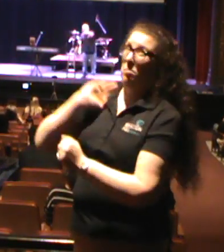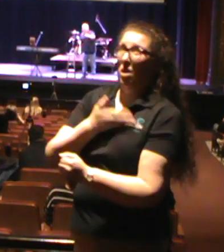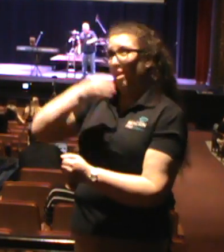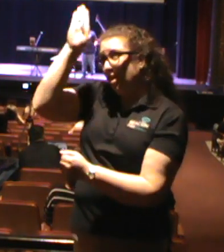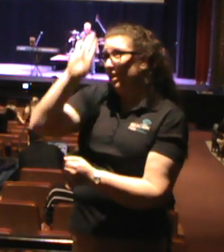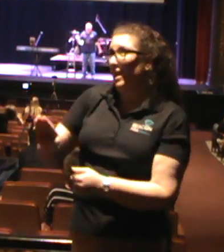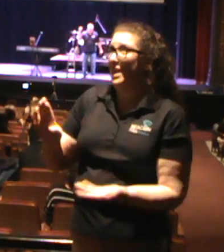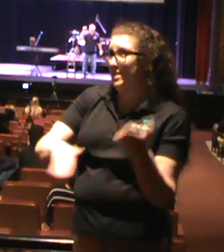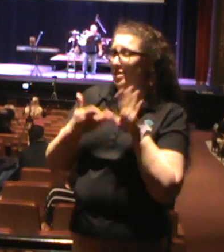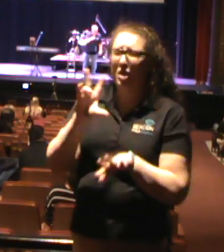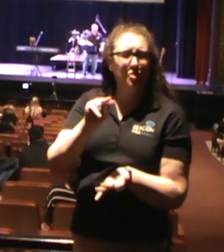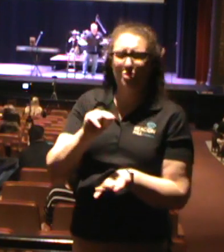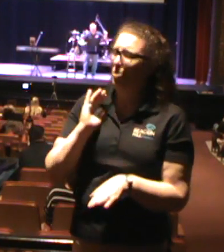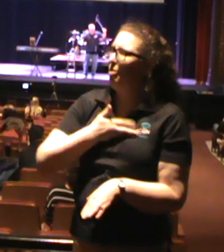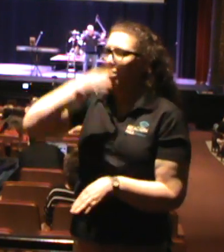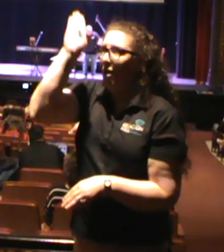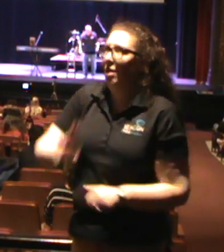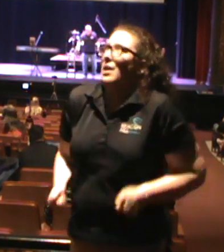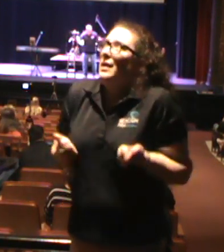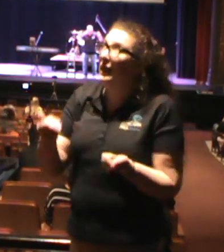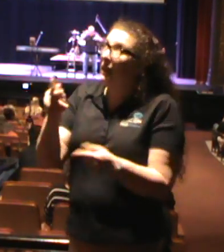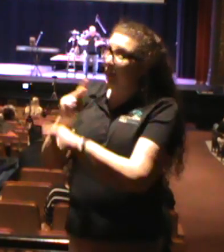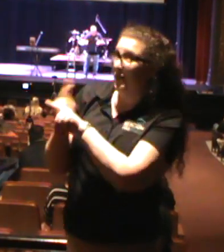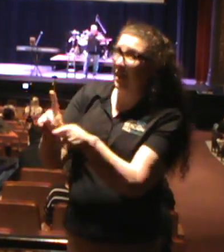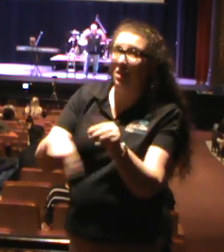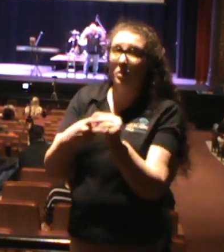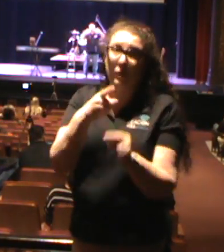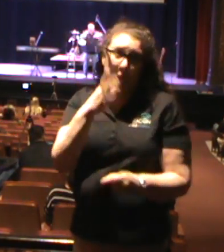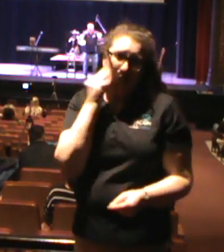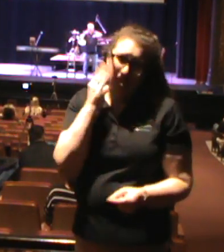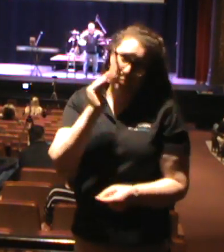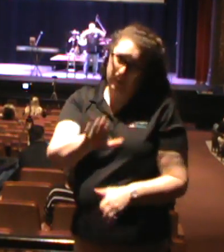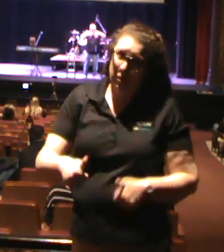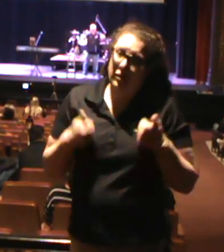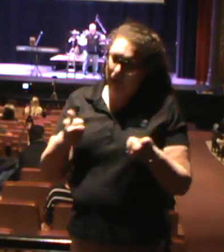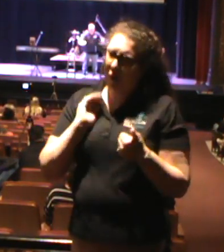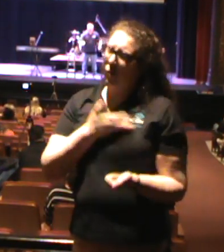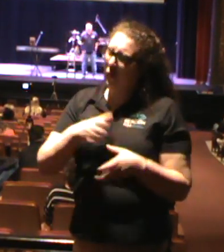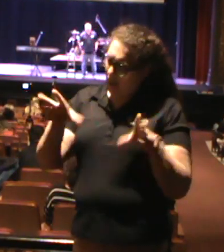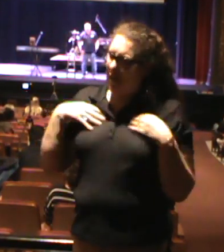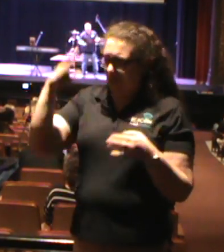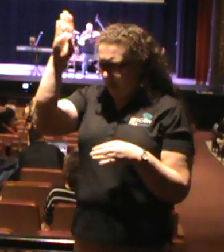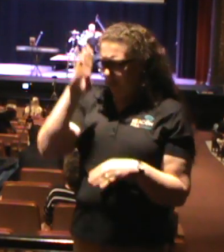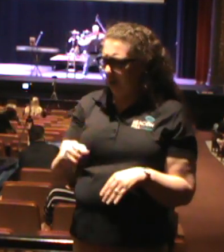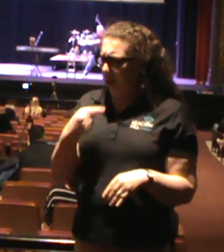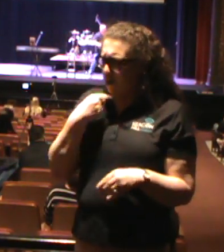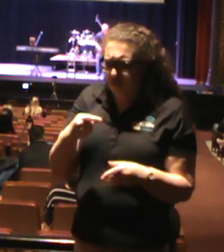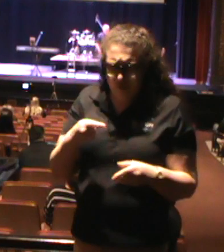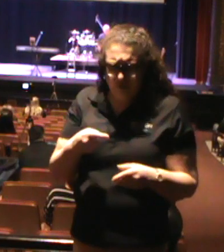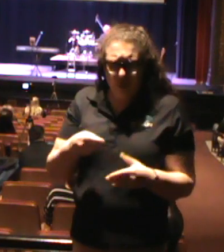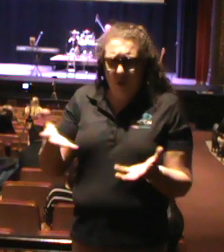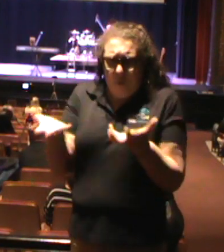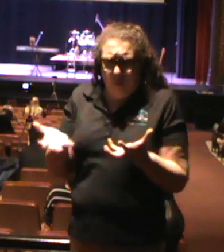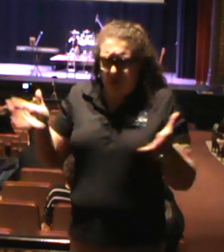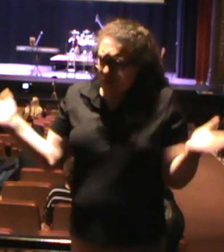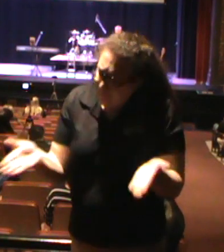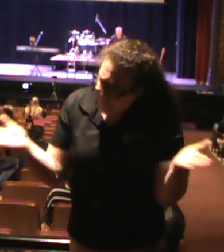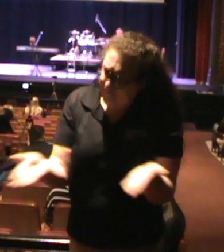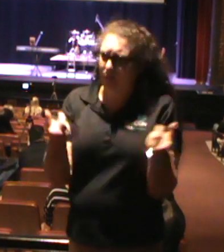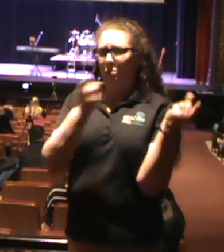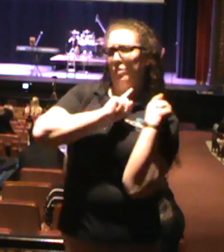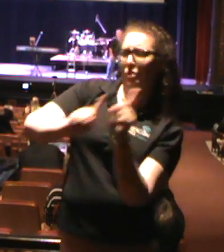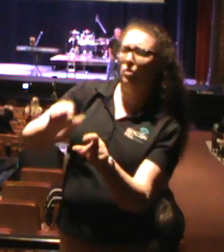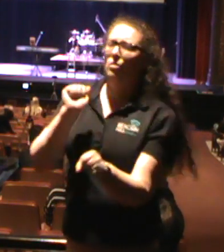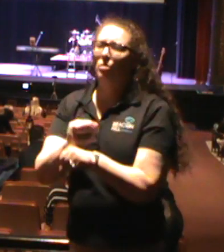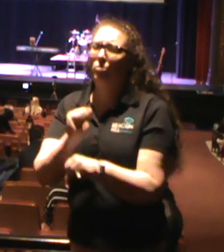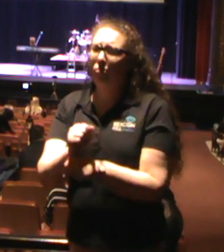We have a God who cares about what you're going through in your life. We have a God who said, and that should be encouraging for you today. So when you go to work and you're dealing